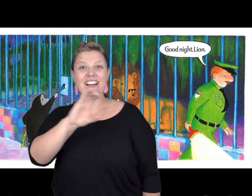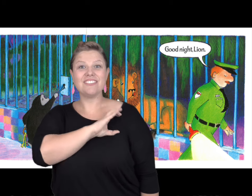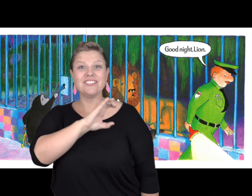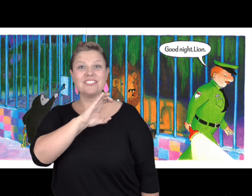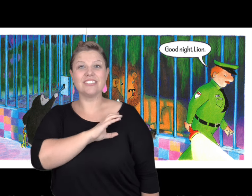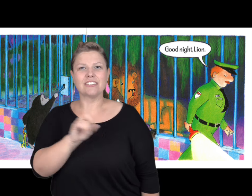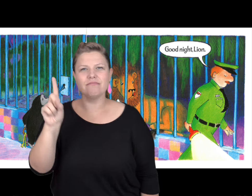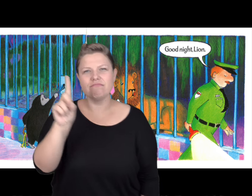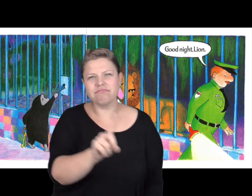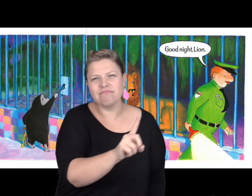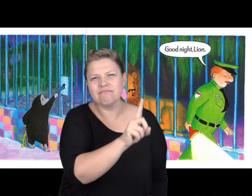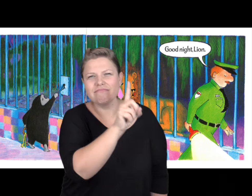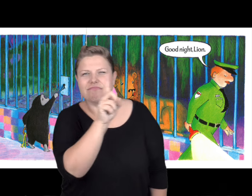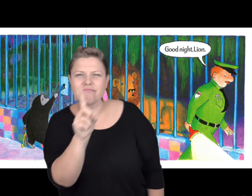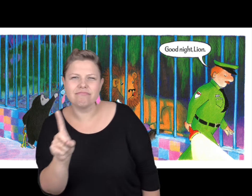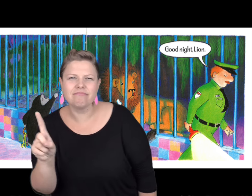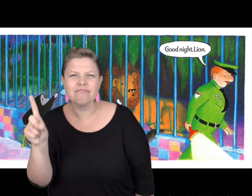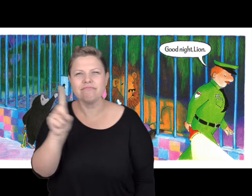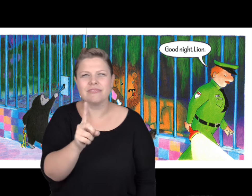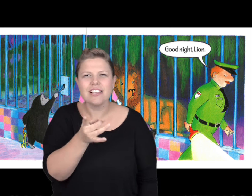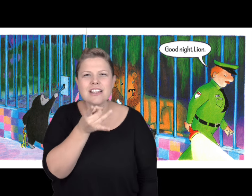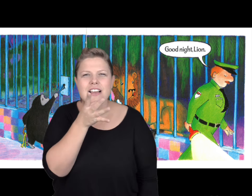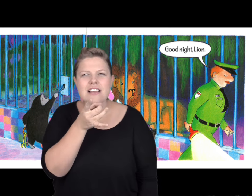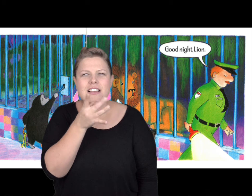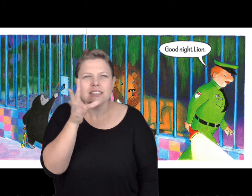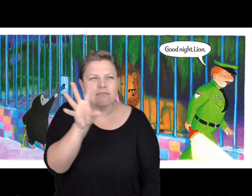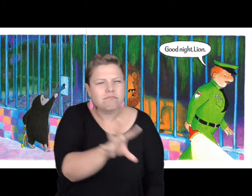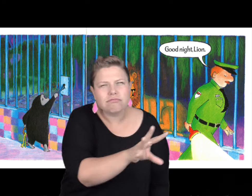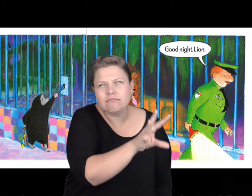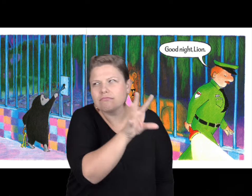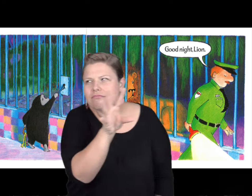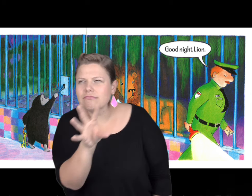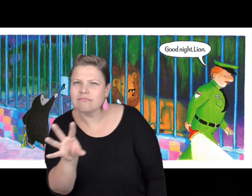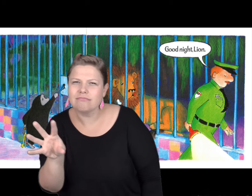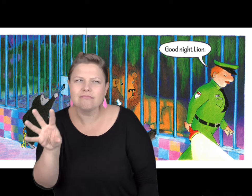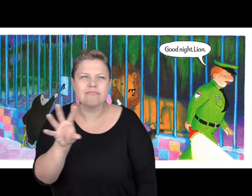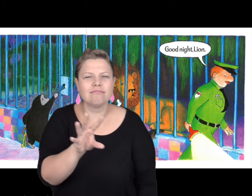The zookeeper was walking along with his flashlight.